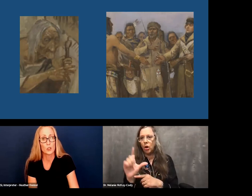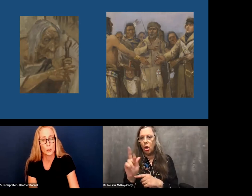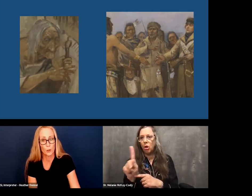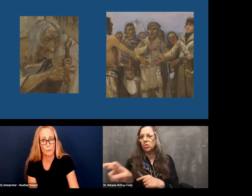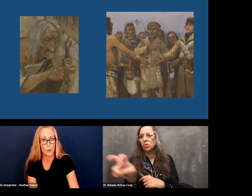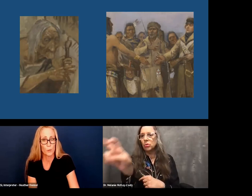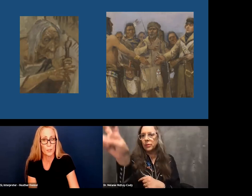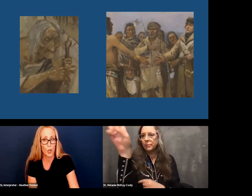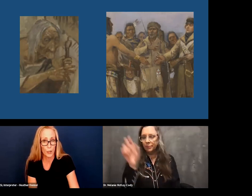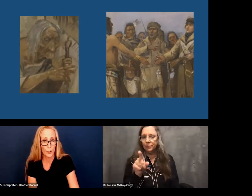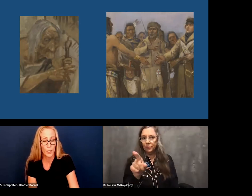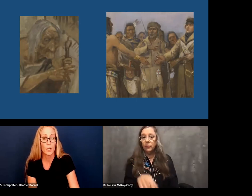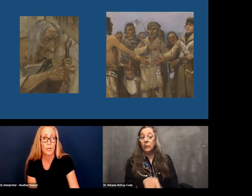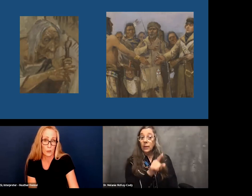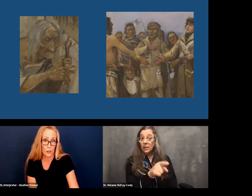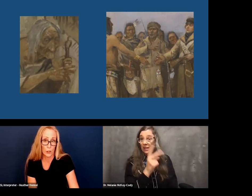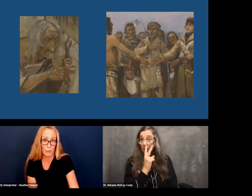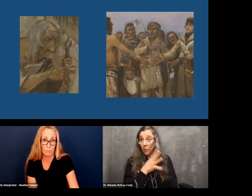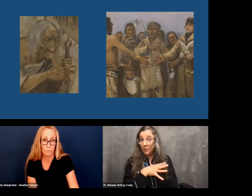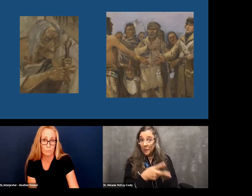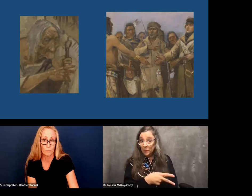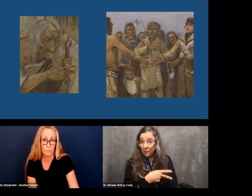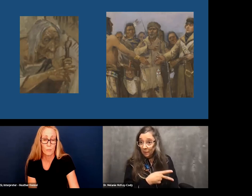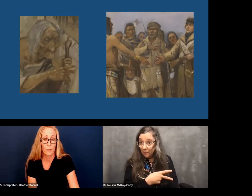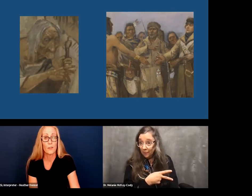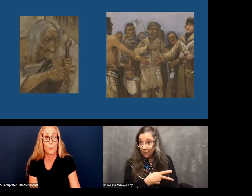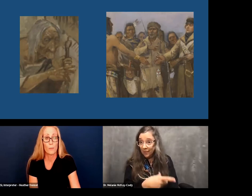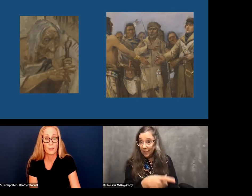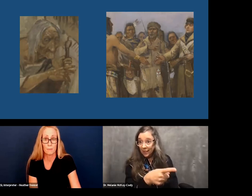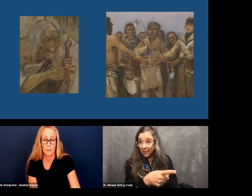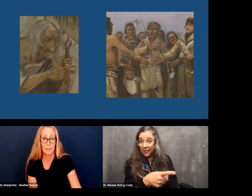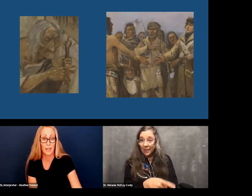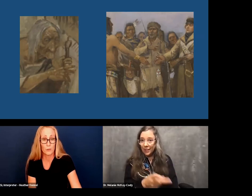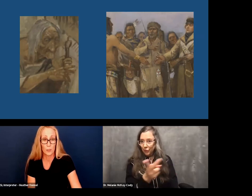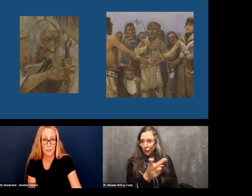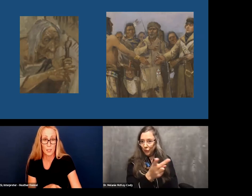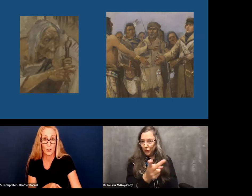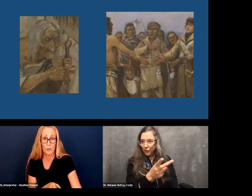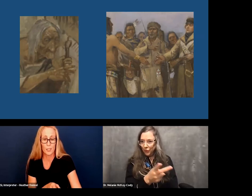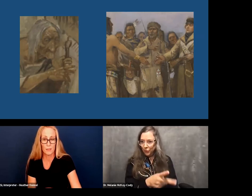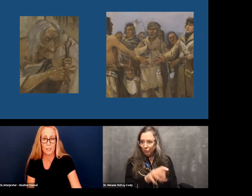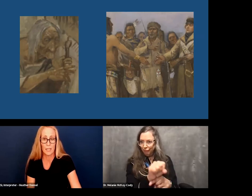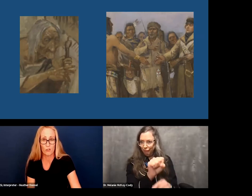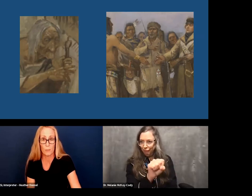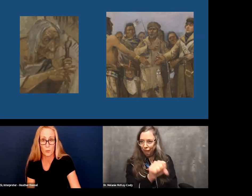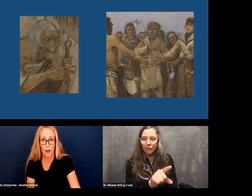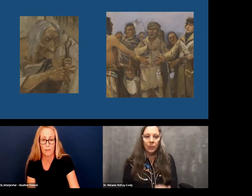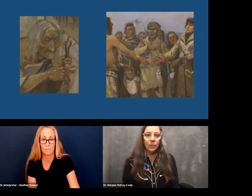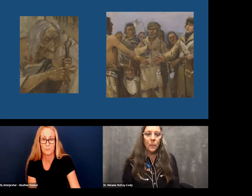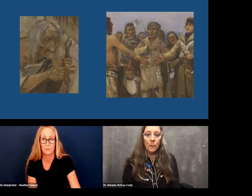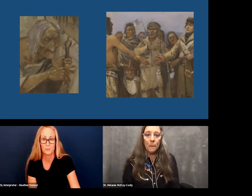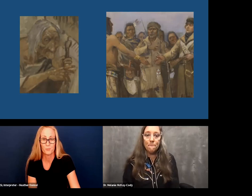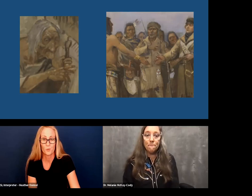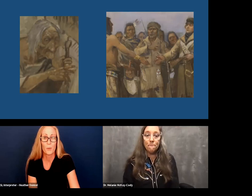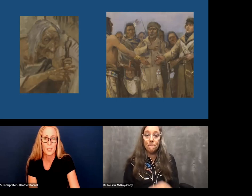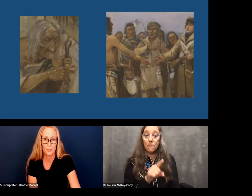was acting as an interpreter for Lewis and Clark on their journey. And then the woman on the left, you can see her using the V handshape as